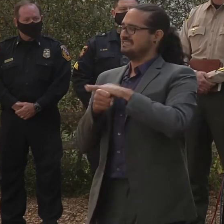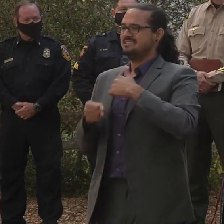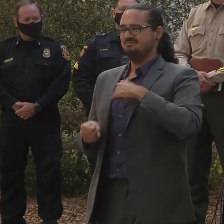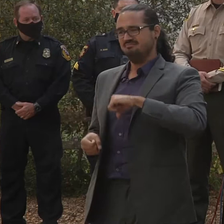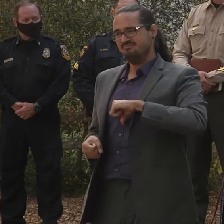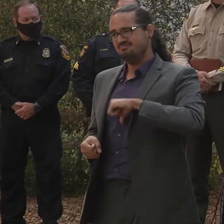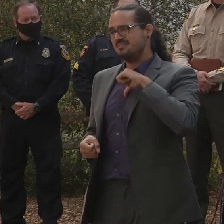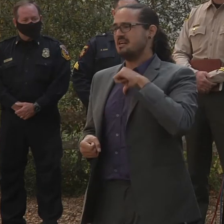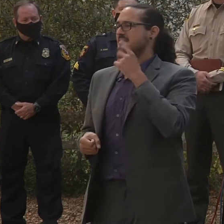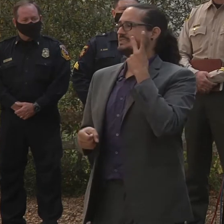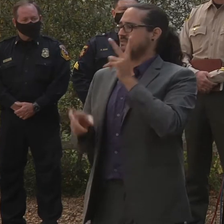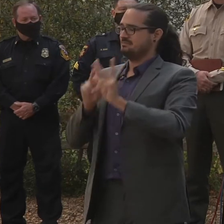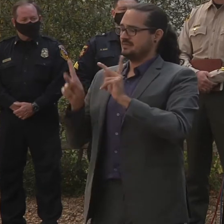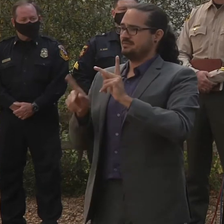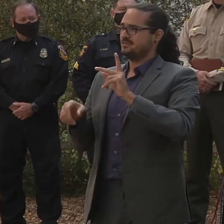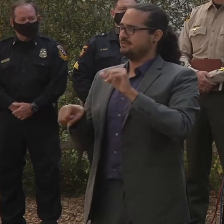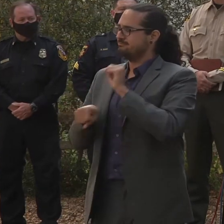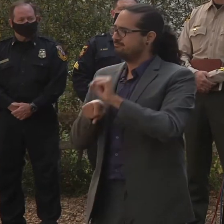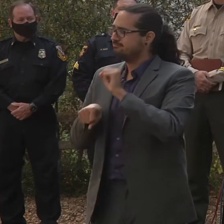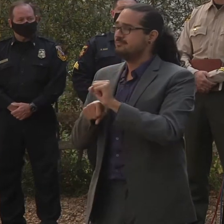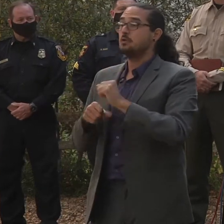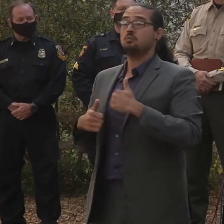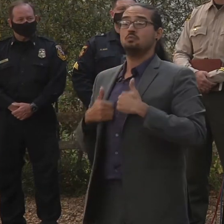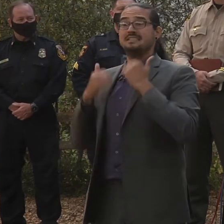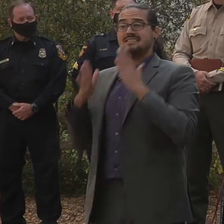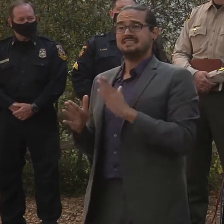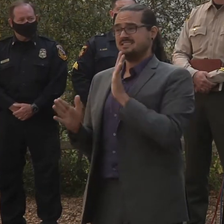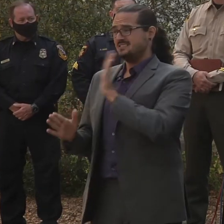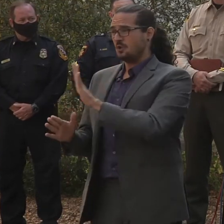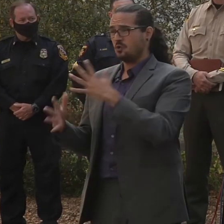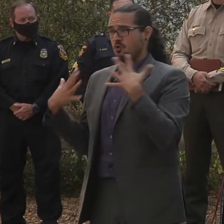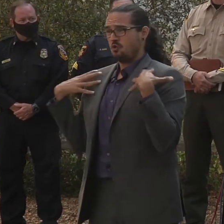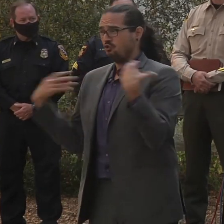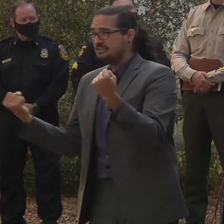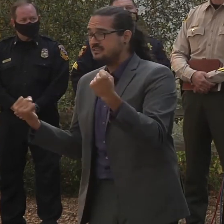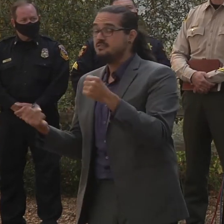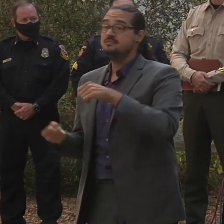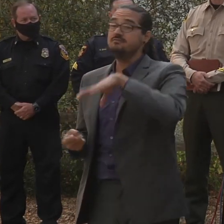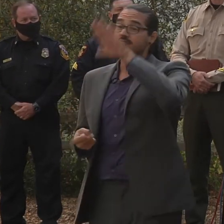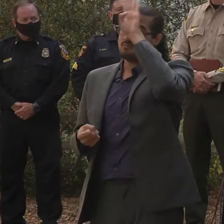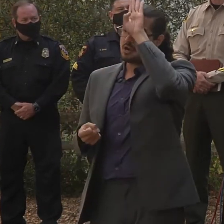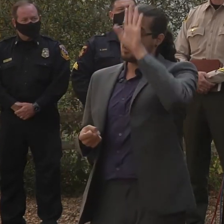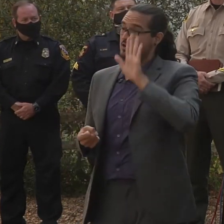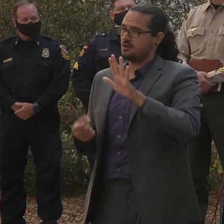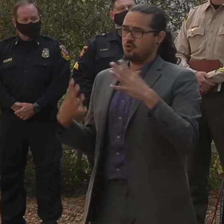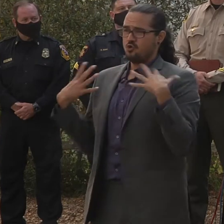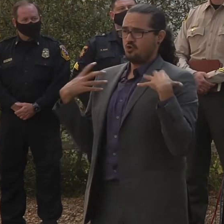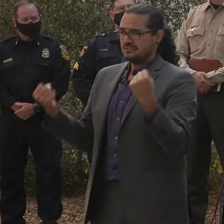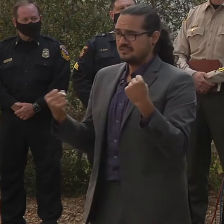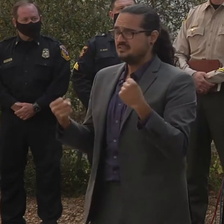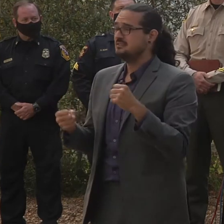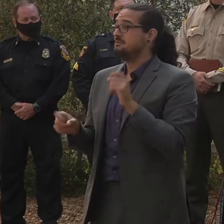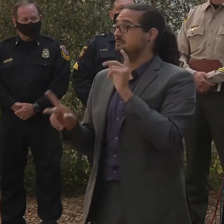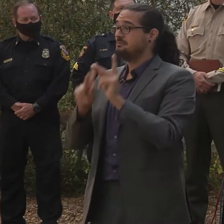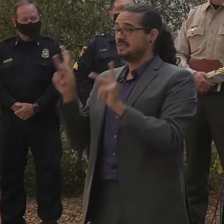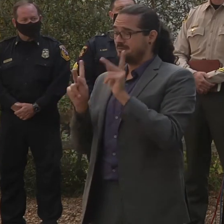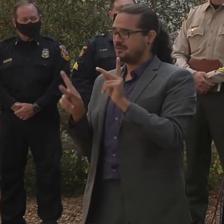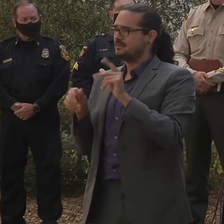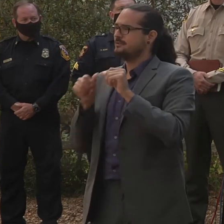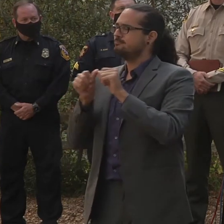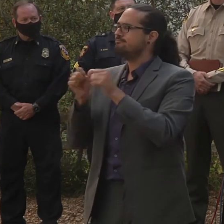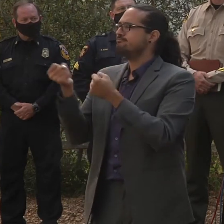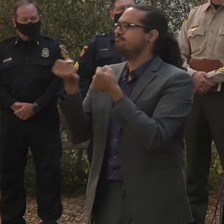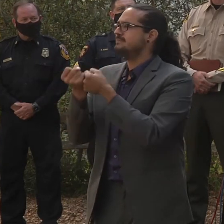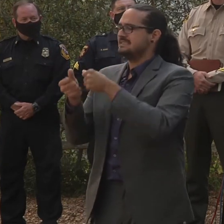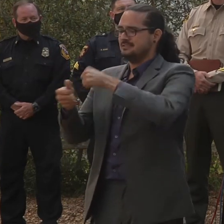the residents, the courage of the firefighters, the courage and the dedication of the people that are taking care of each other